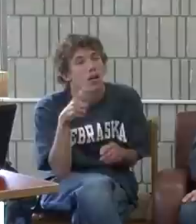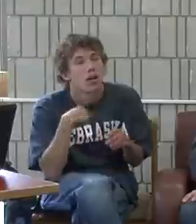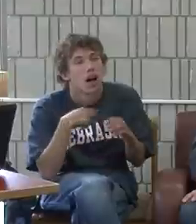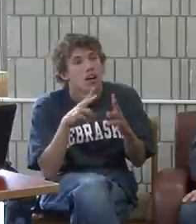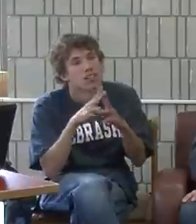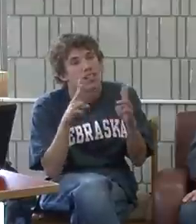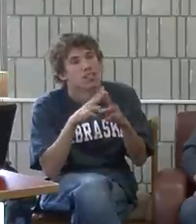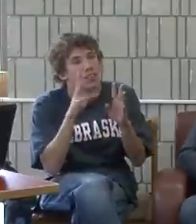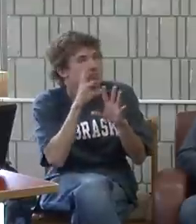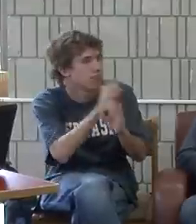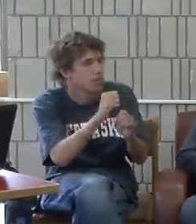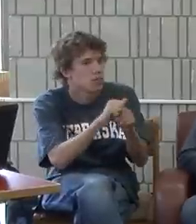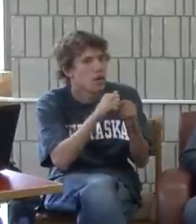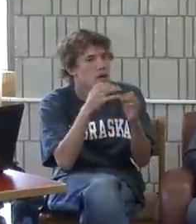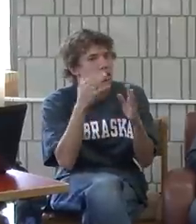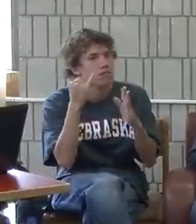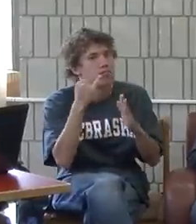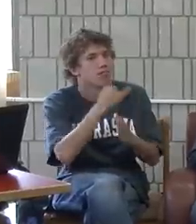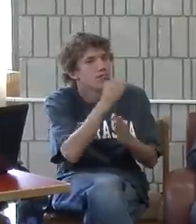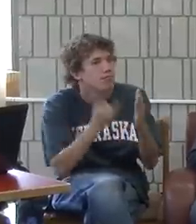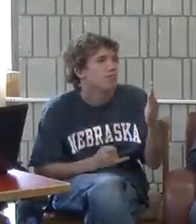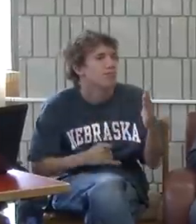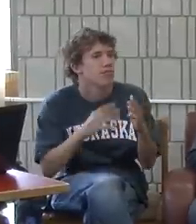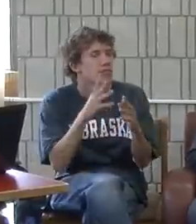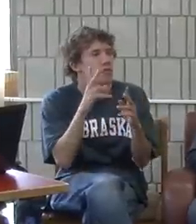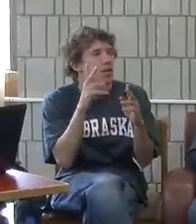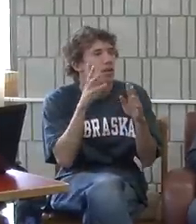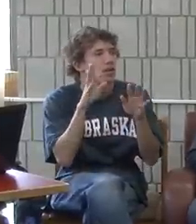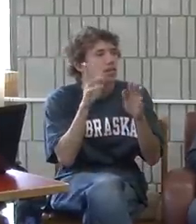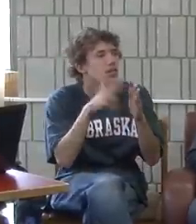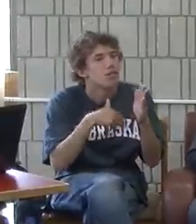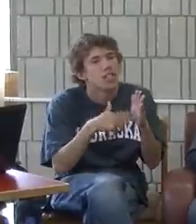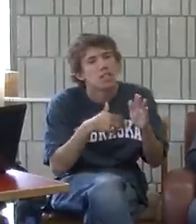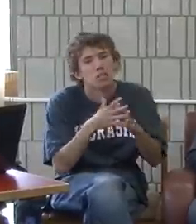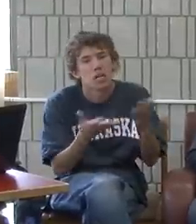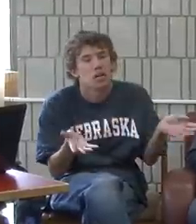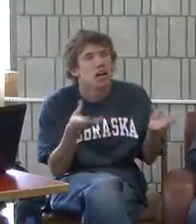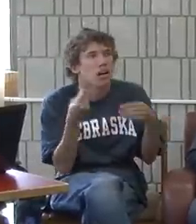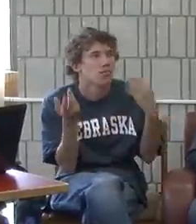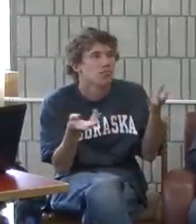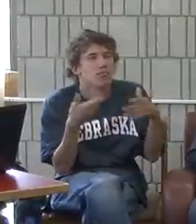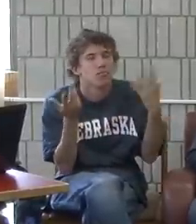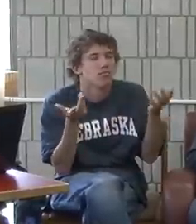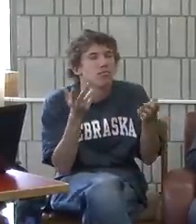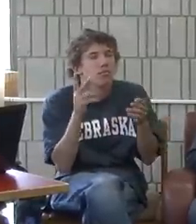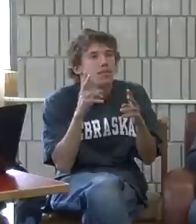Well, I am very interested in art and graphic design and reading.